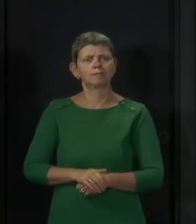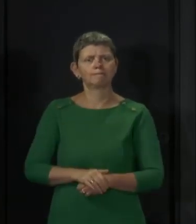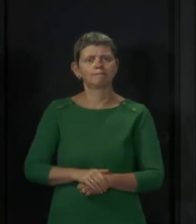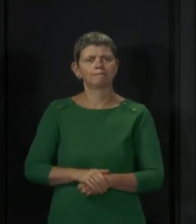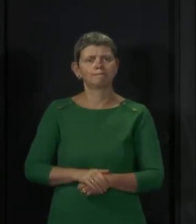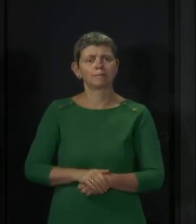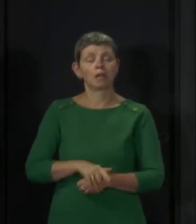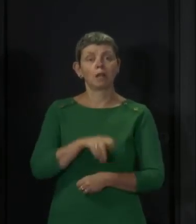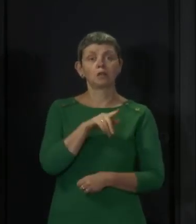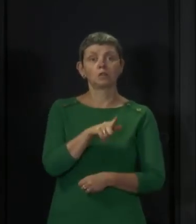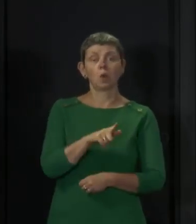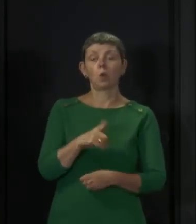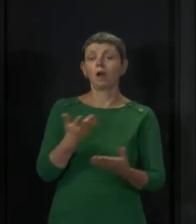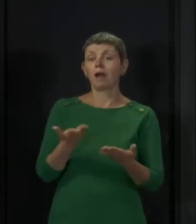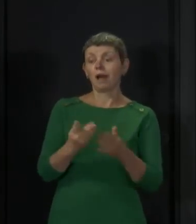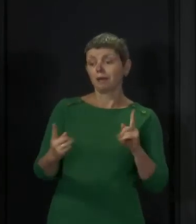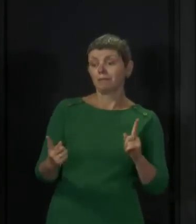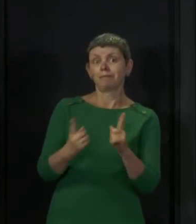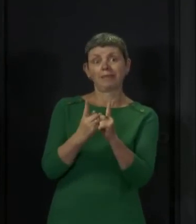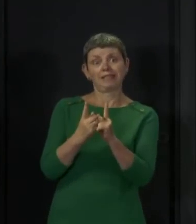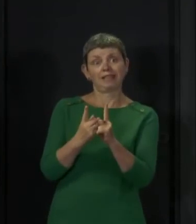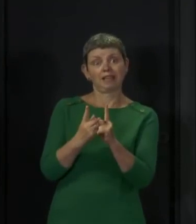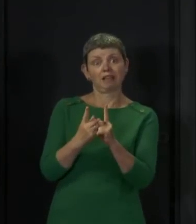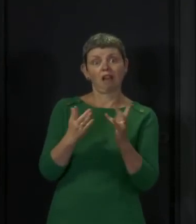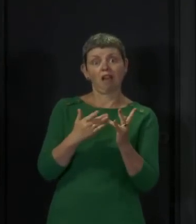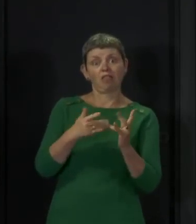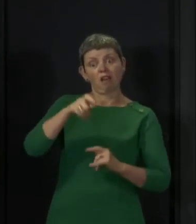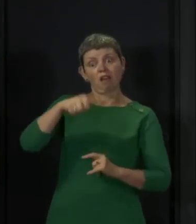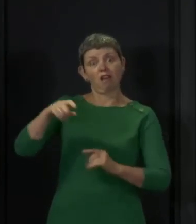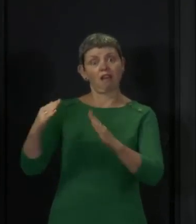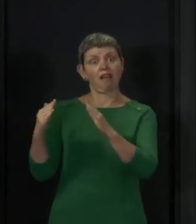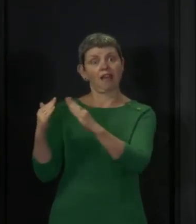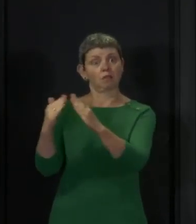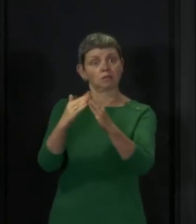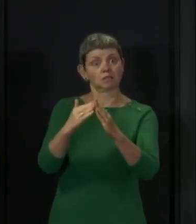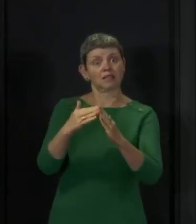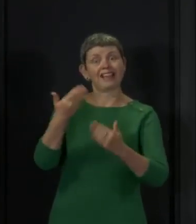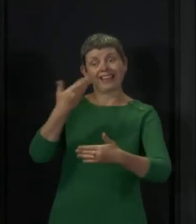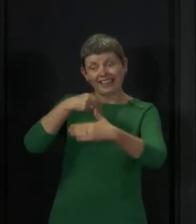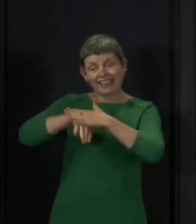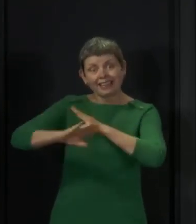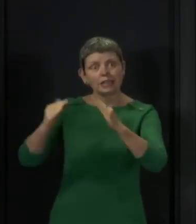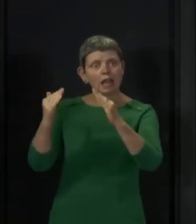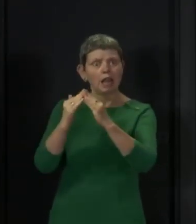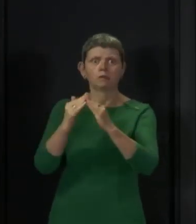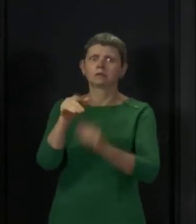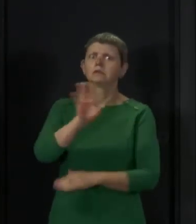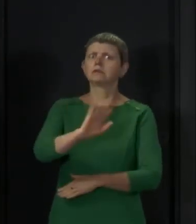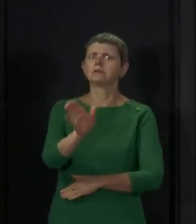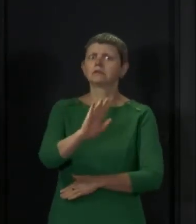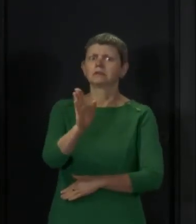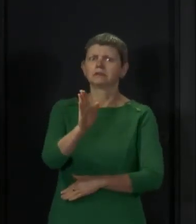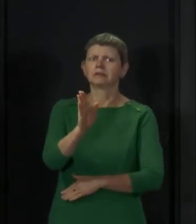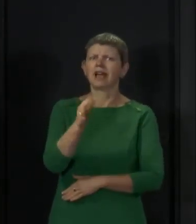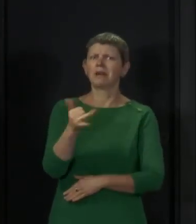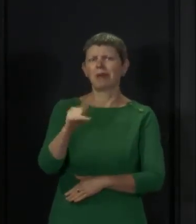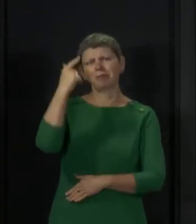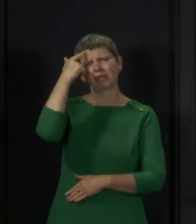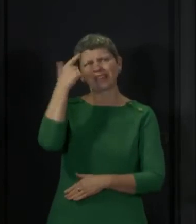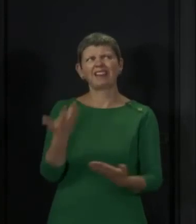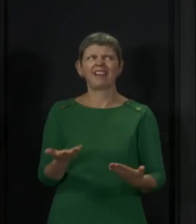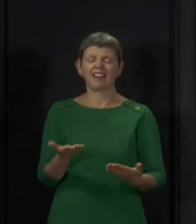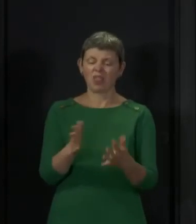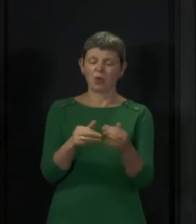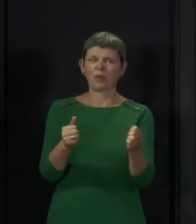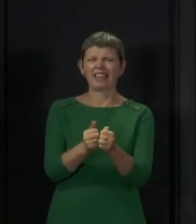people from other households indoors. I know that might be a particular temptation on a weekend like this when we're expecting, again, poor